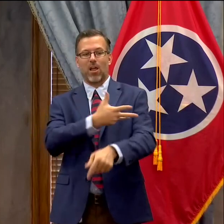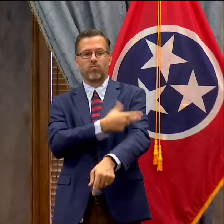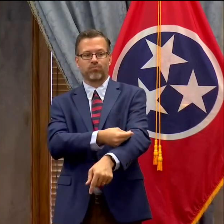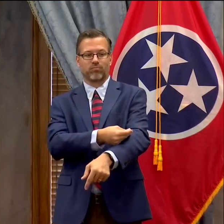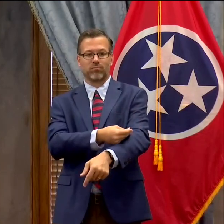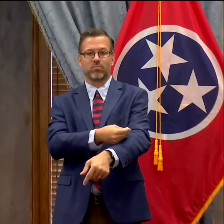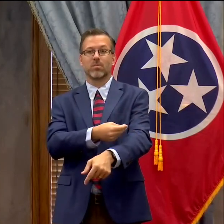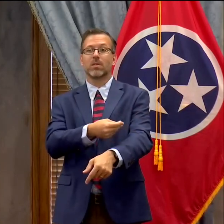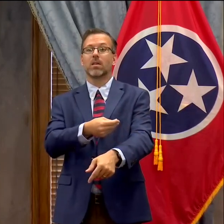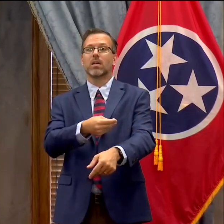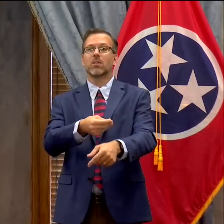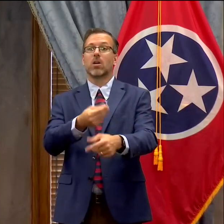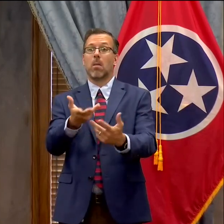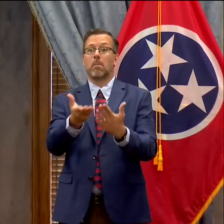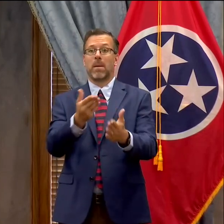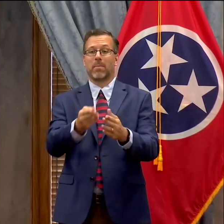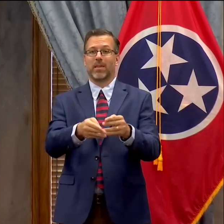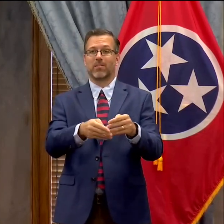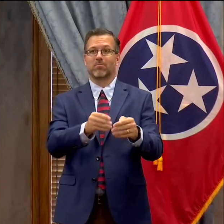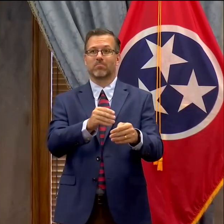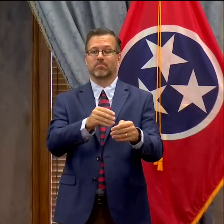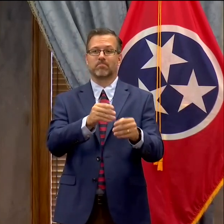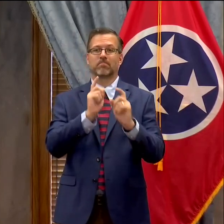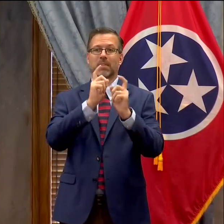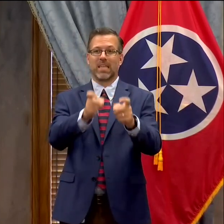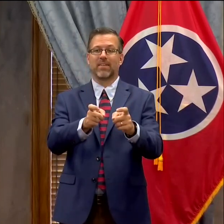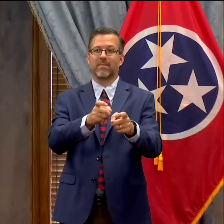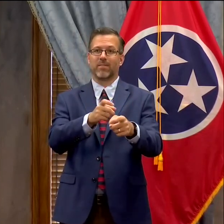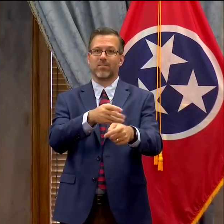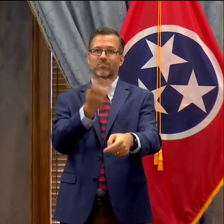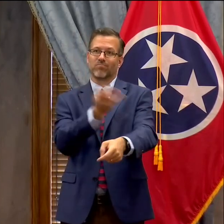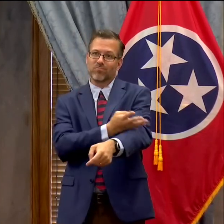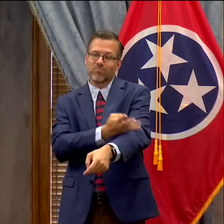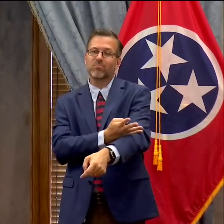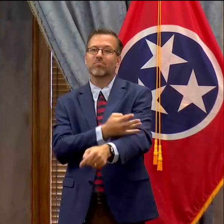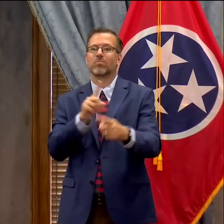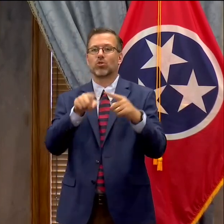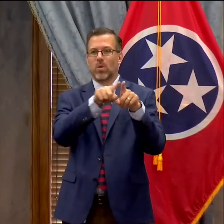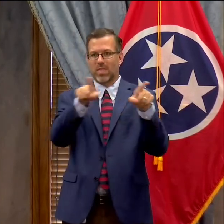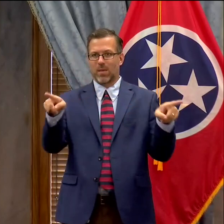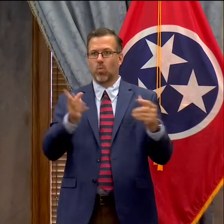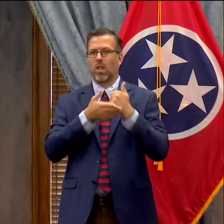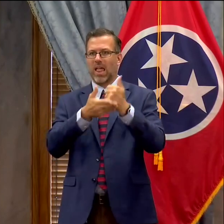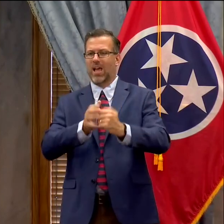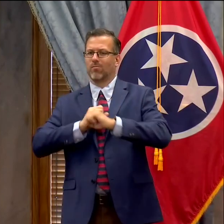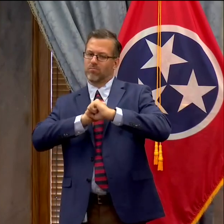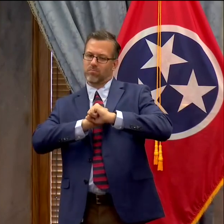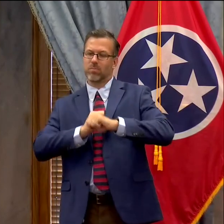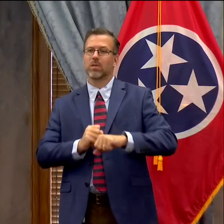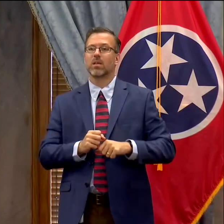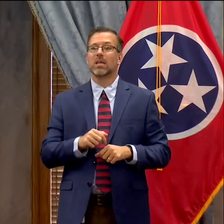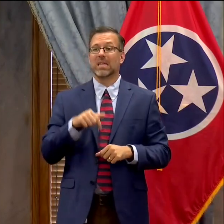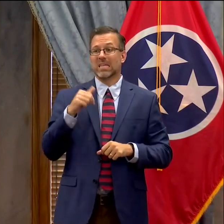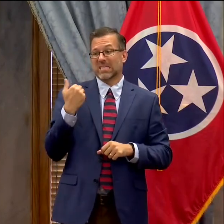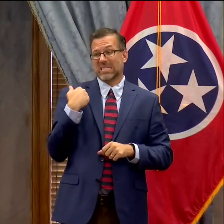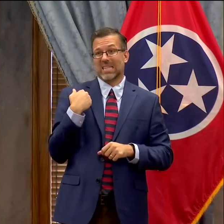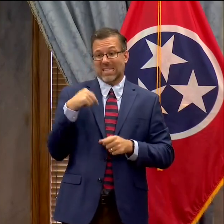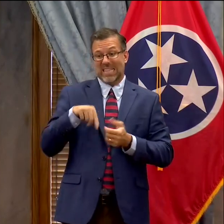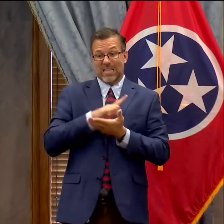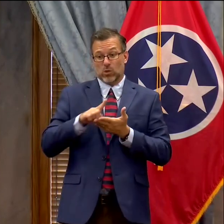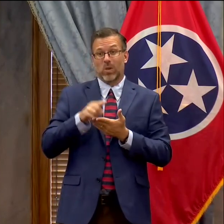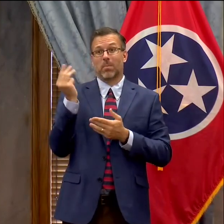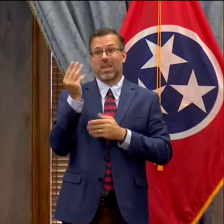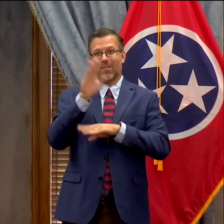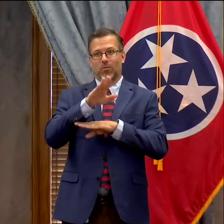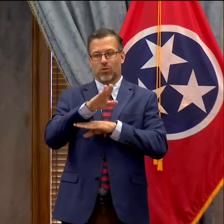or life-threatening COVID-19 infections multiple times now including earlier this week on Monday afternoon I've gone